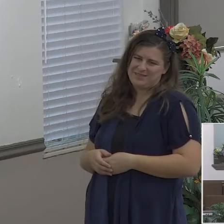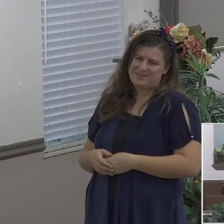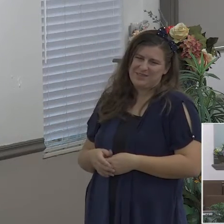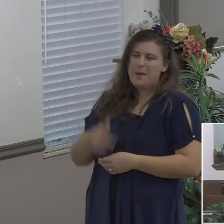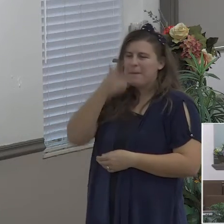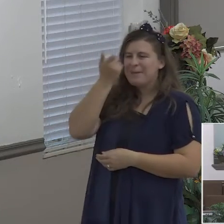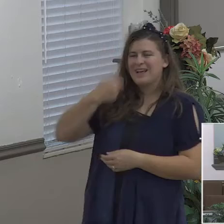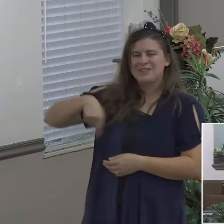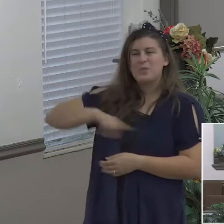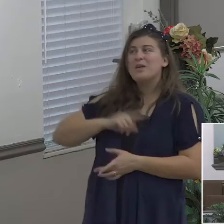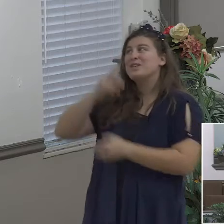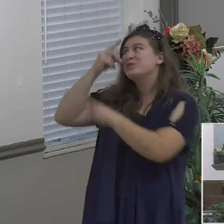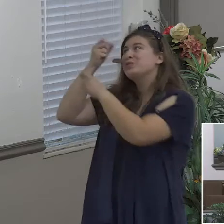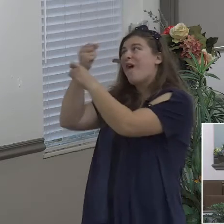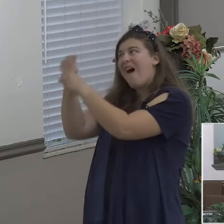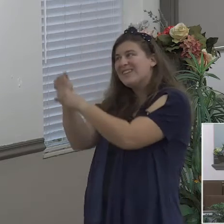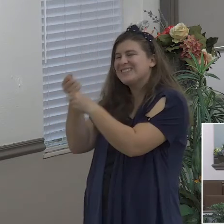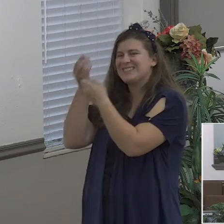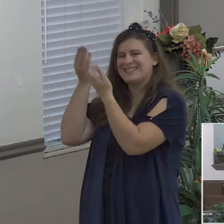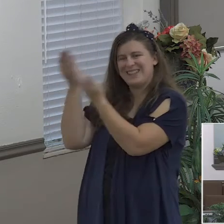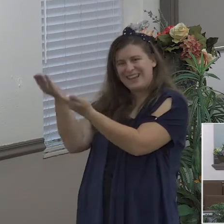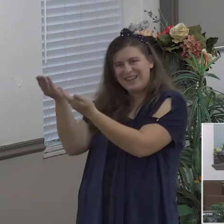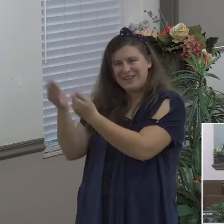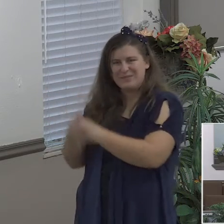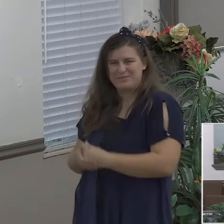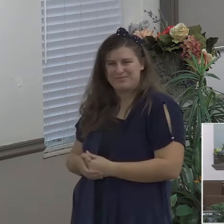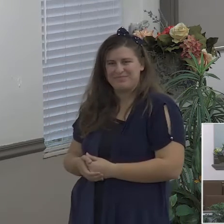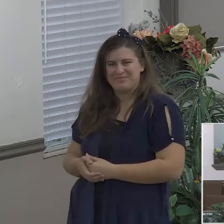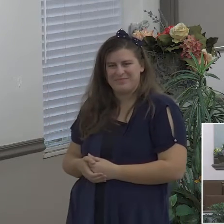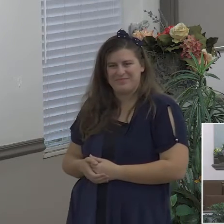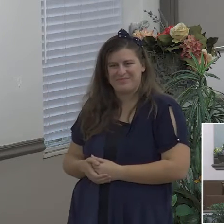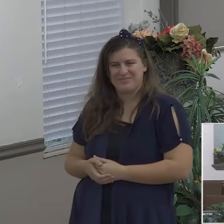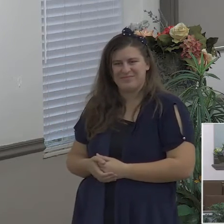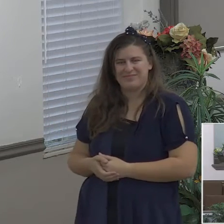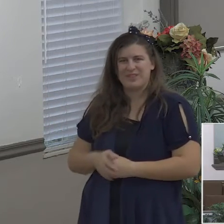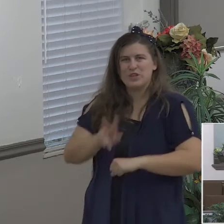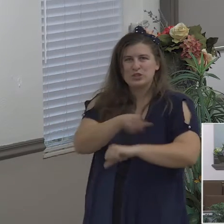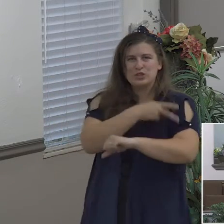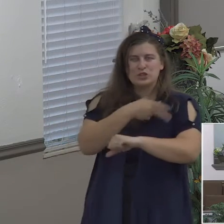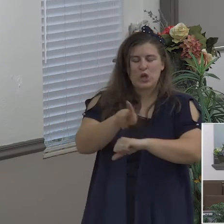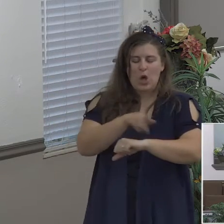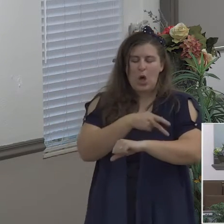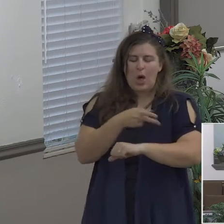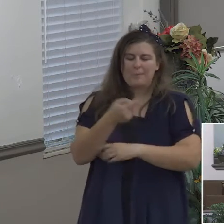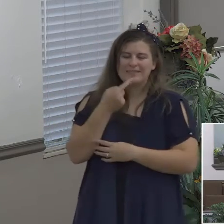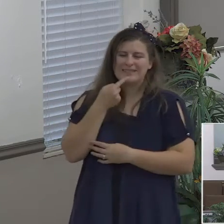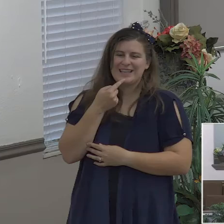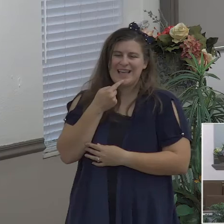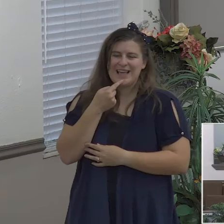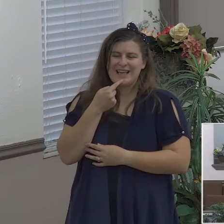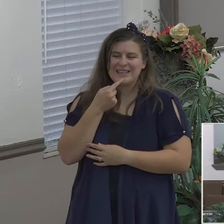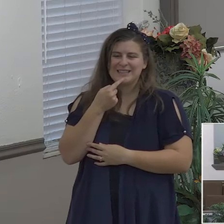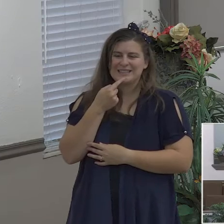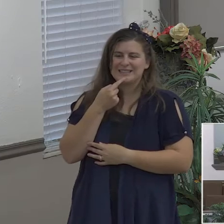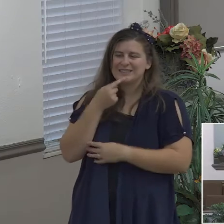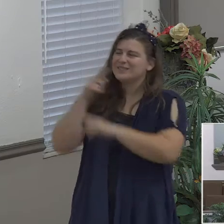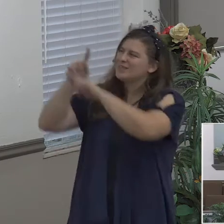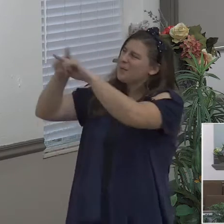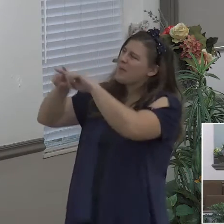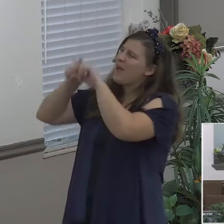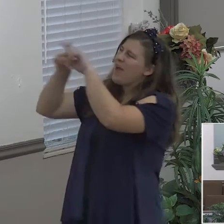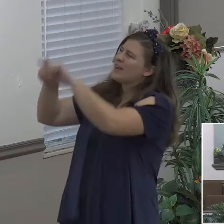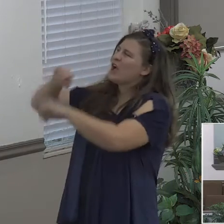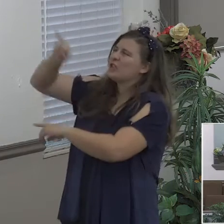the song said stayed upon Jehovah hearts are fully blessed